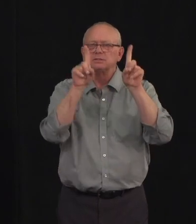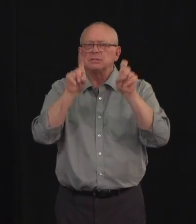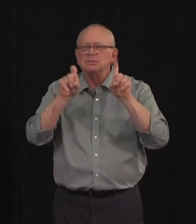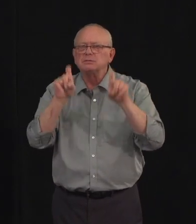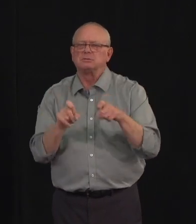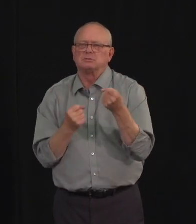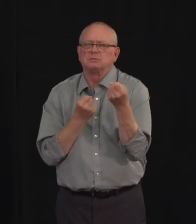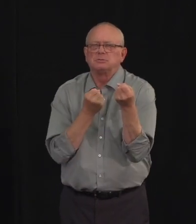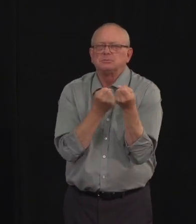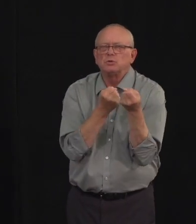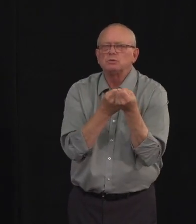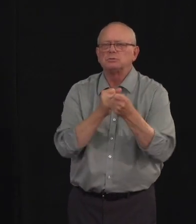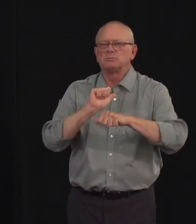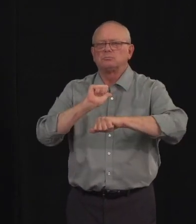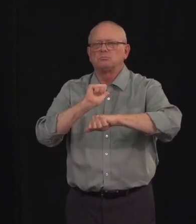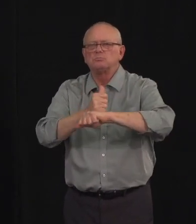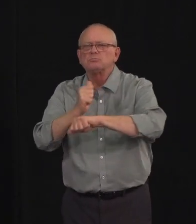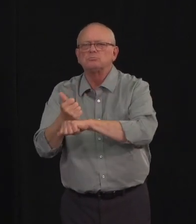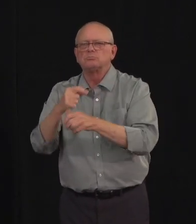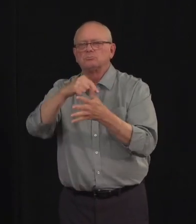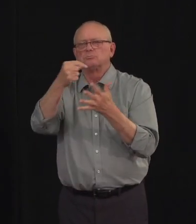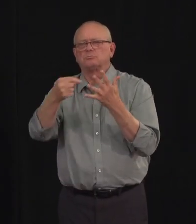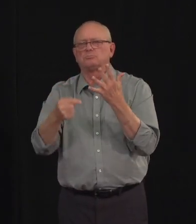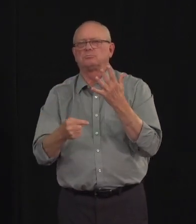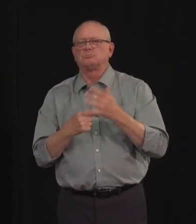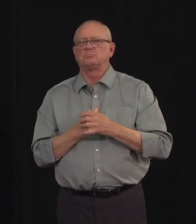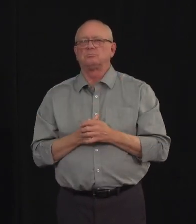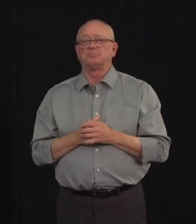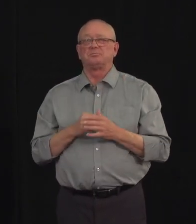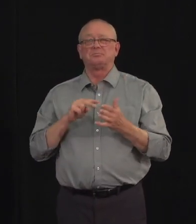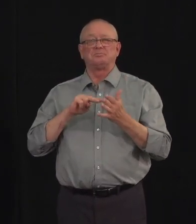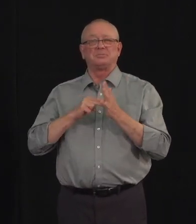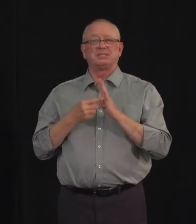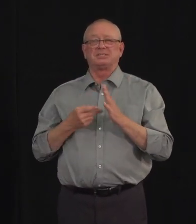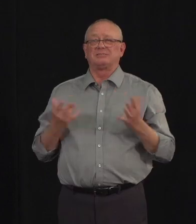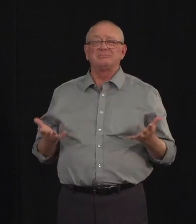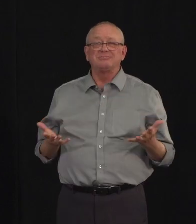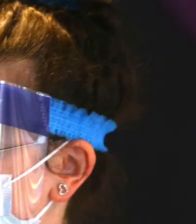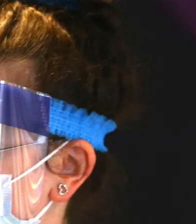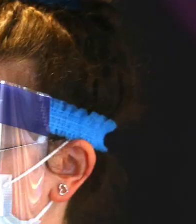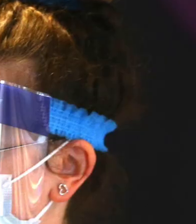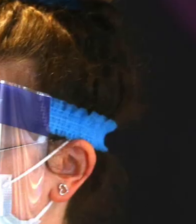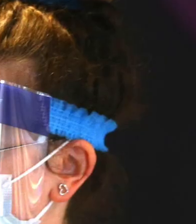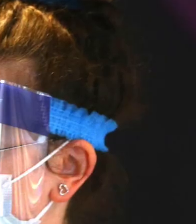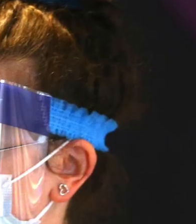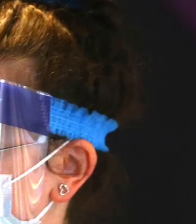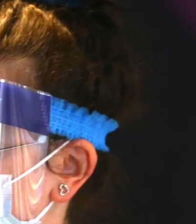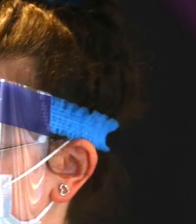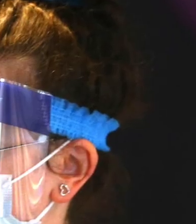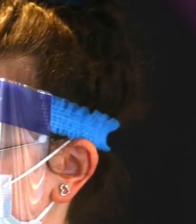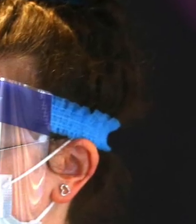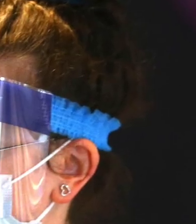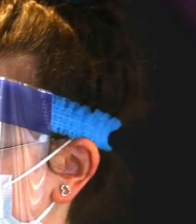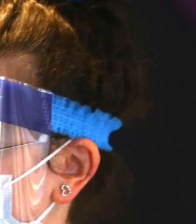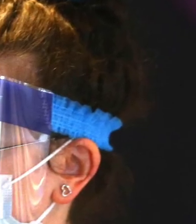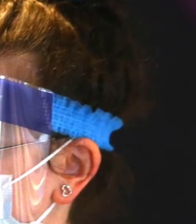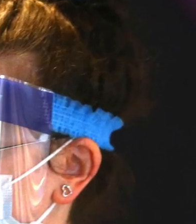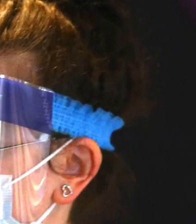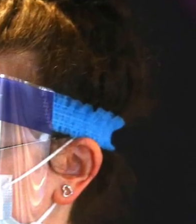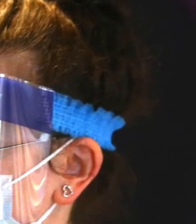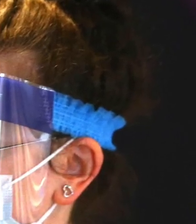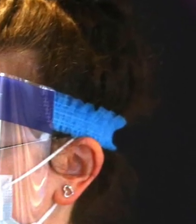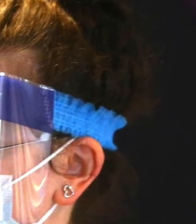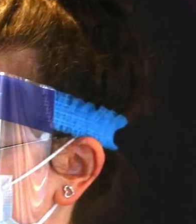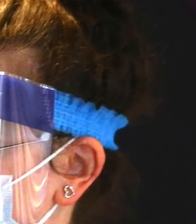It means that the virus is still here, and it is not going anywhere. It also means that even if we are feeling healthy